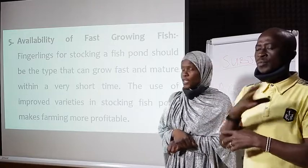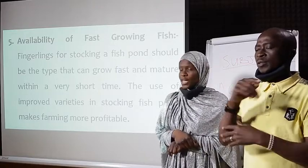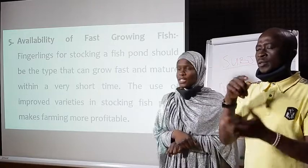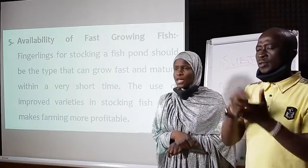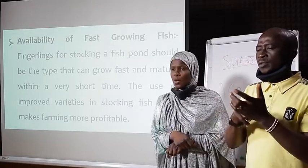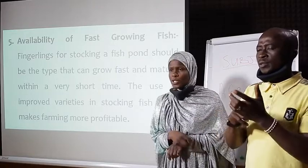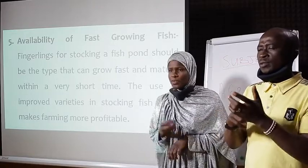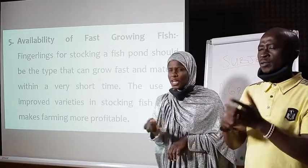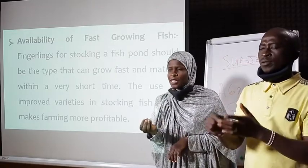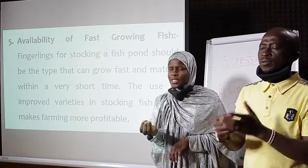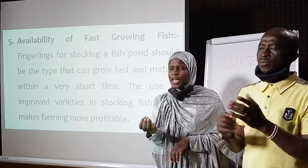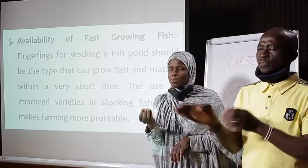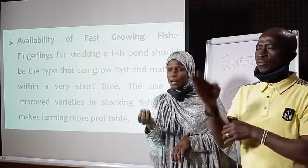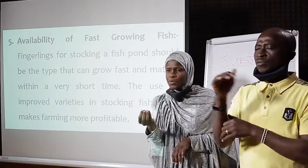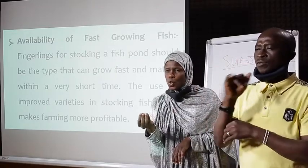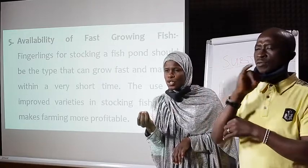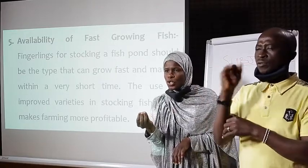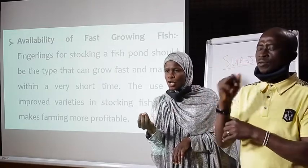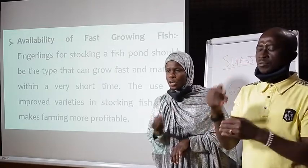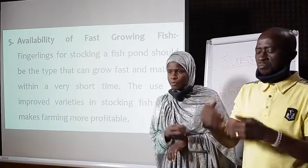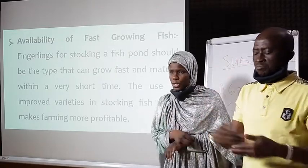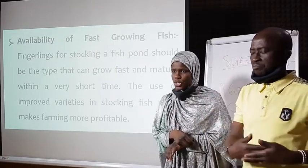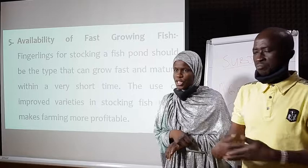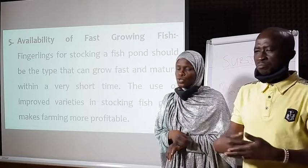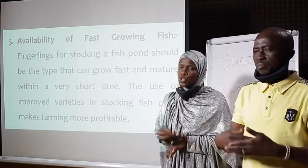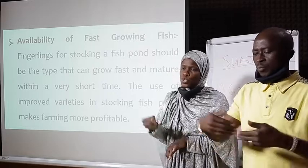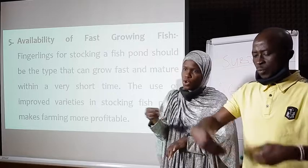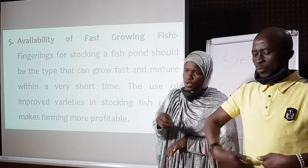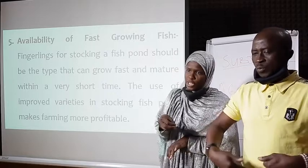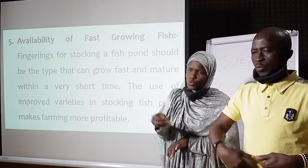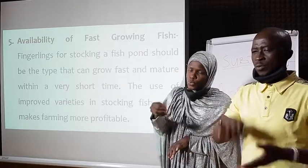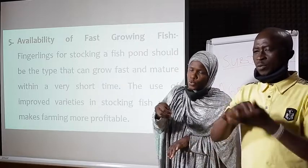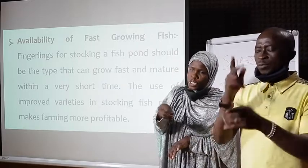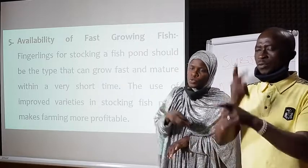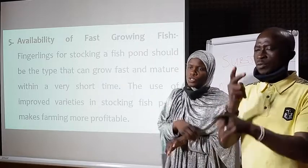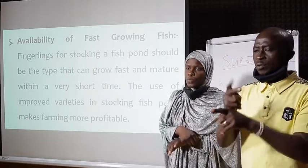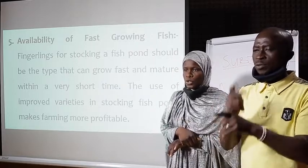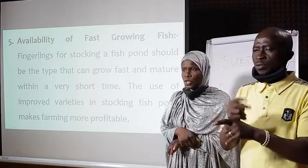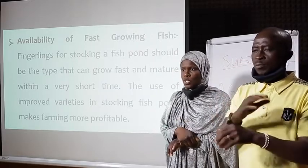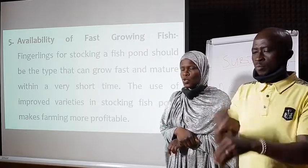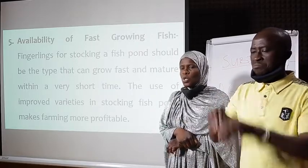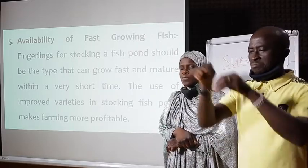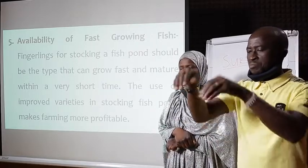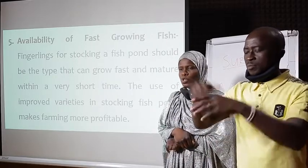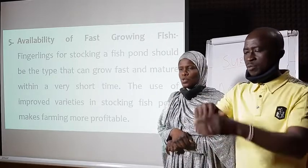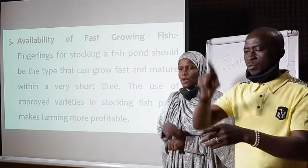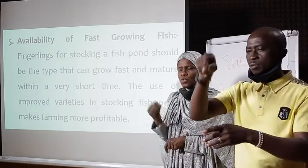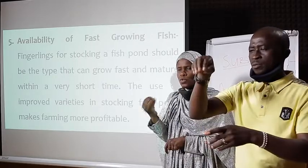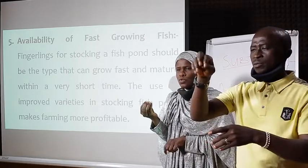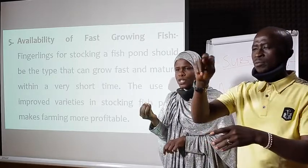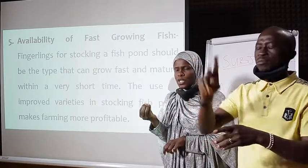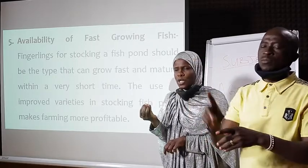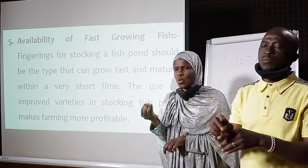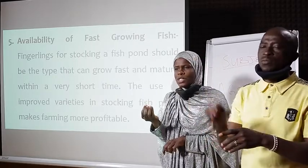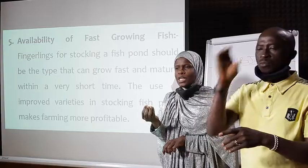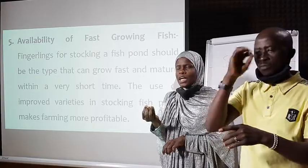fast growing fingerlings they are what the fingerlings they are the baby or the young fish that we stock that we put into the pond so you have to watch you have